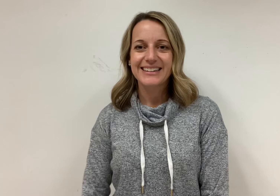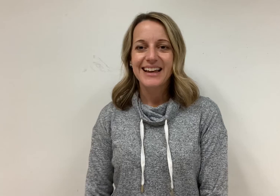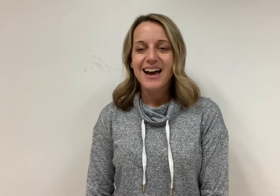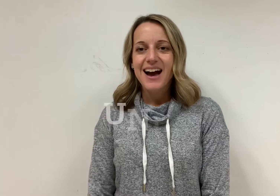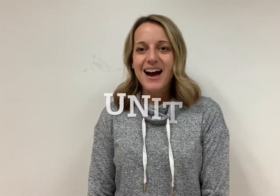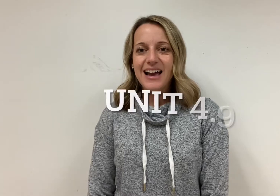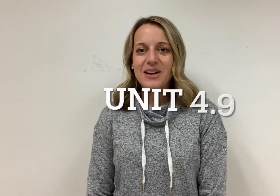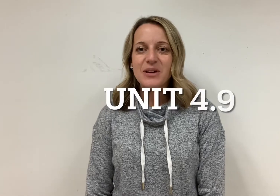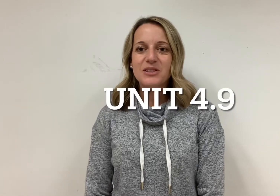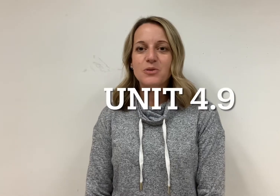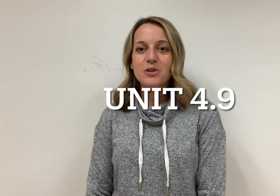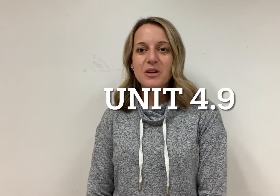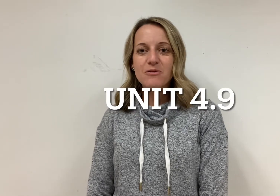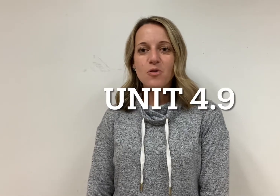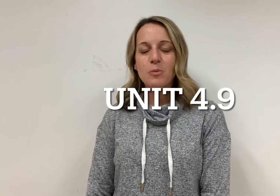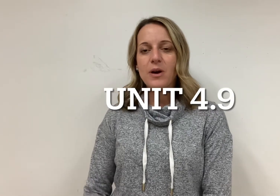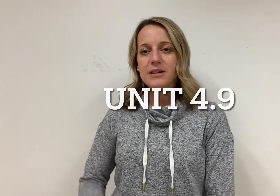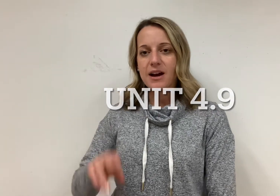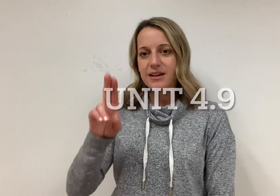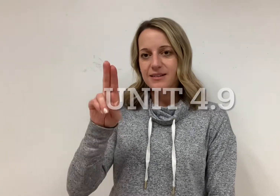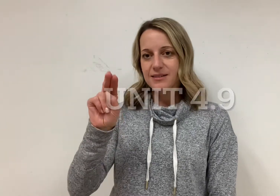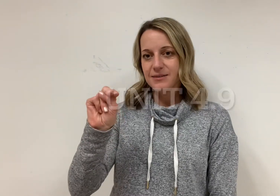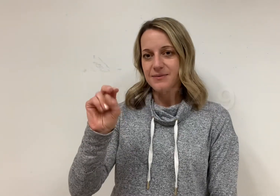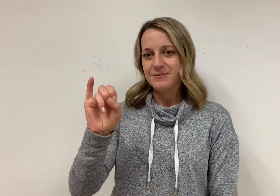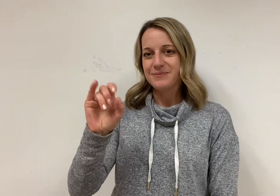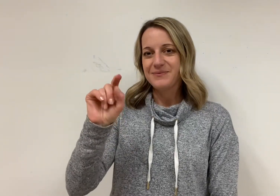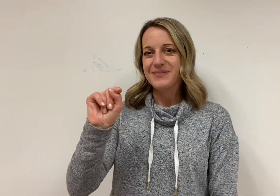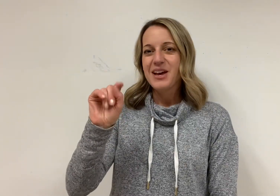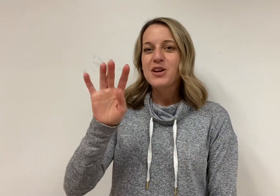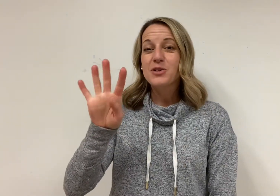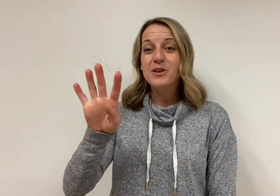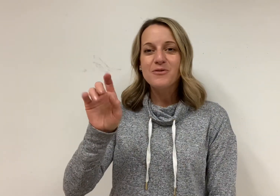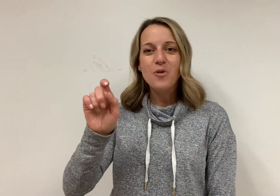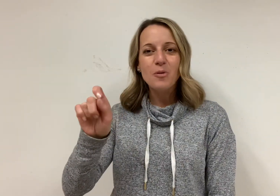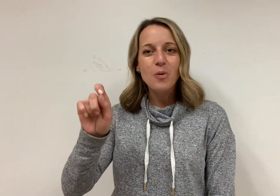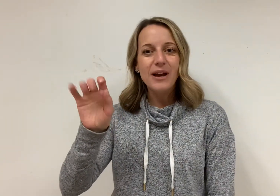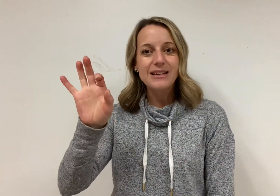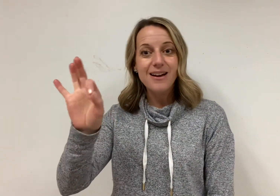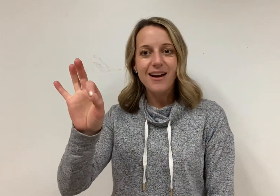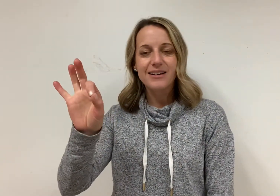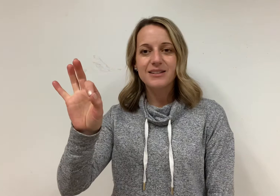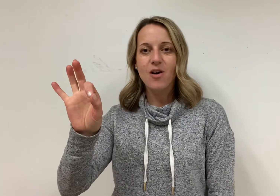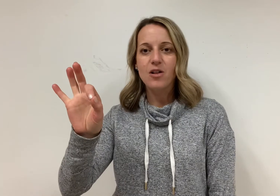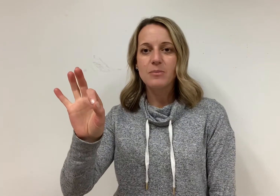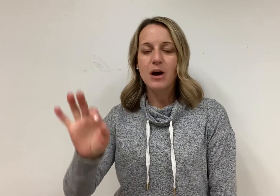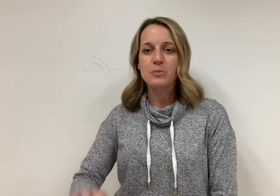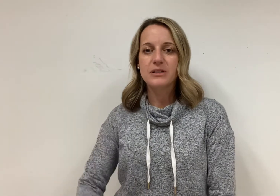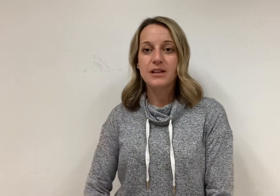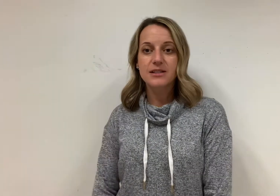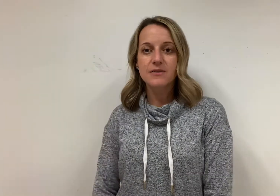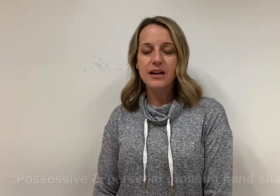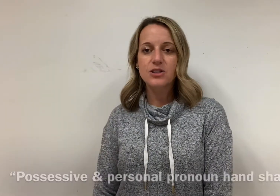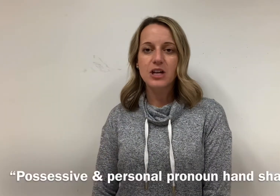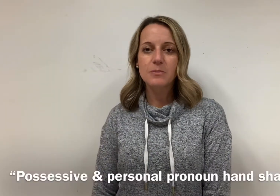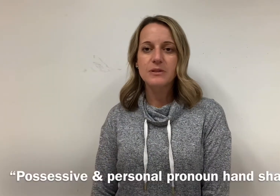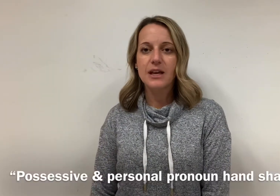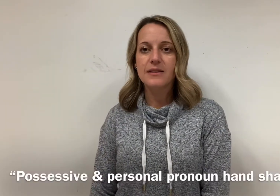Hi, okay, so unit 4.9. Unit 4.9 is all about possessive hand shapes and then